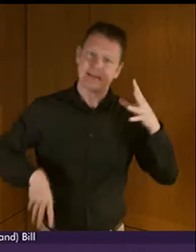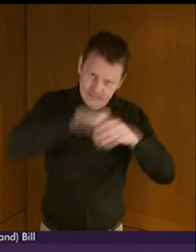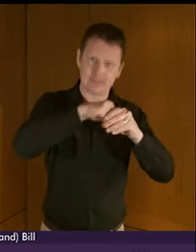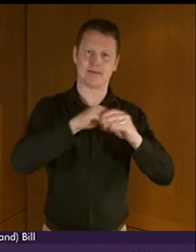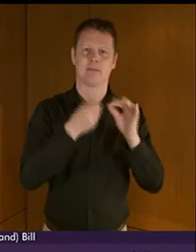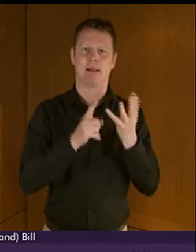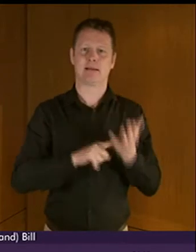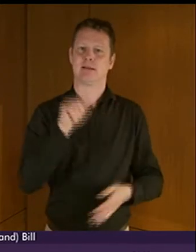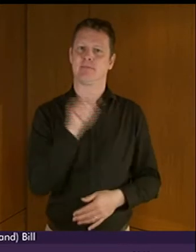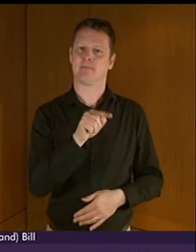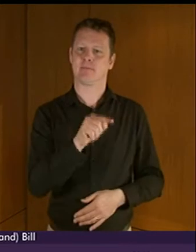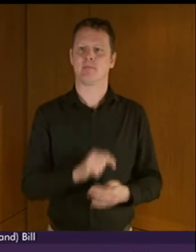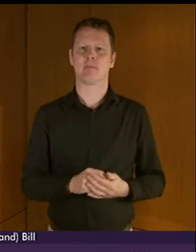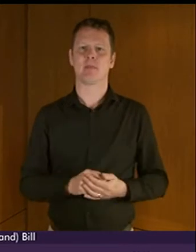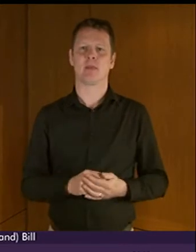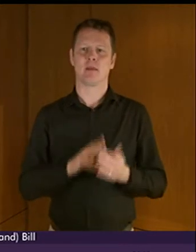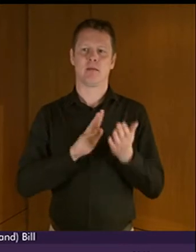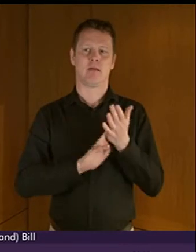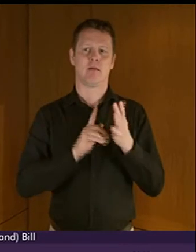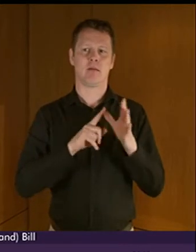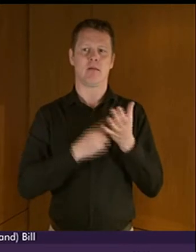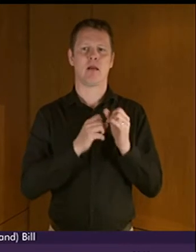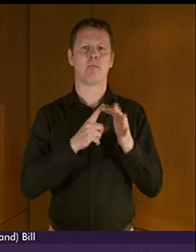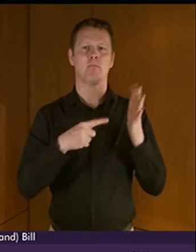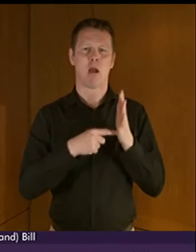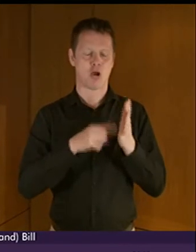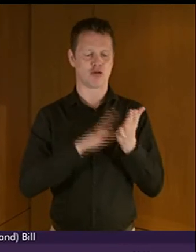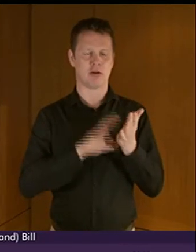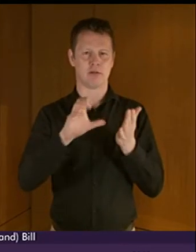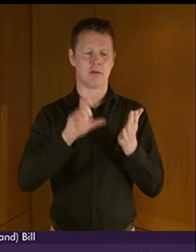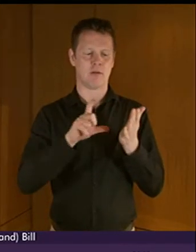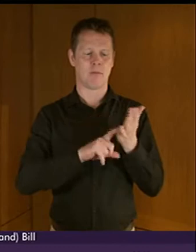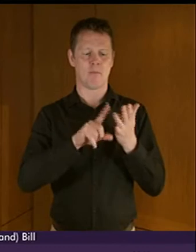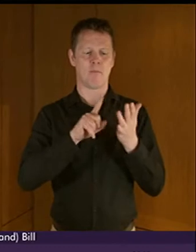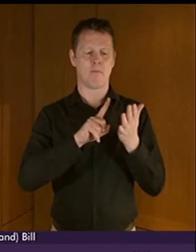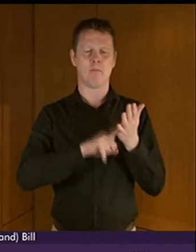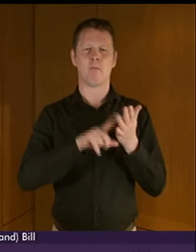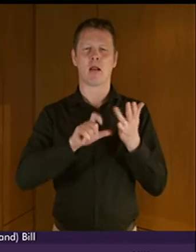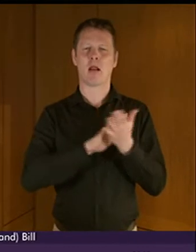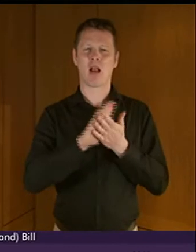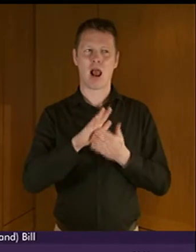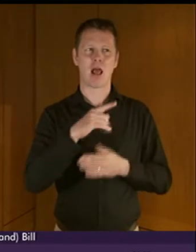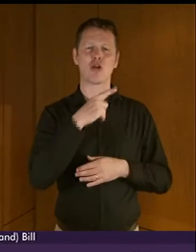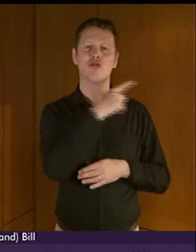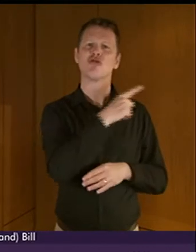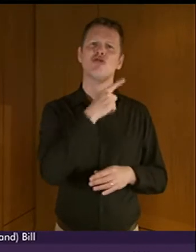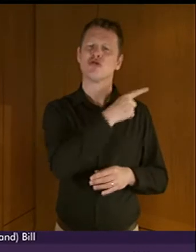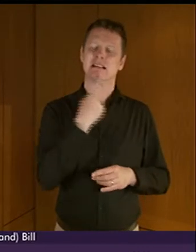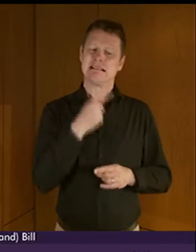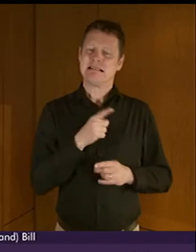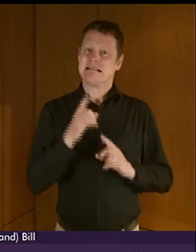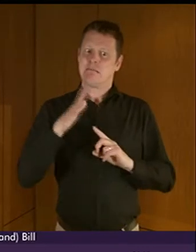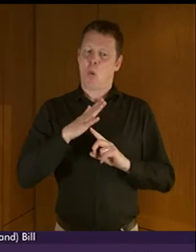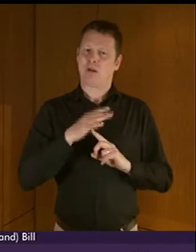Margaret McCulloch rightly pointed out the importance of the plans that the bill mentions or perhaps more